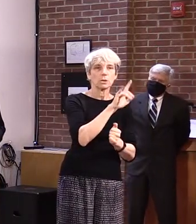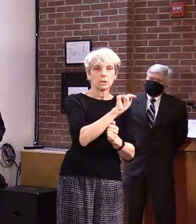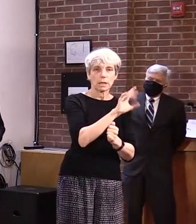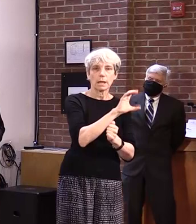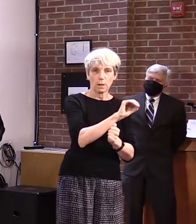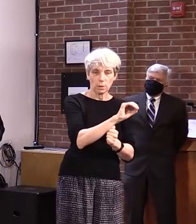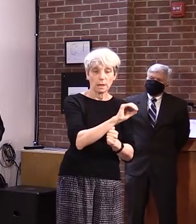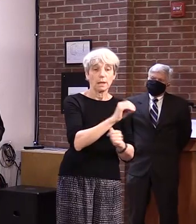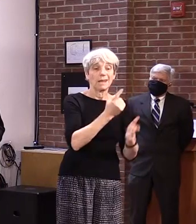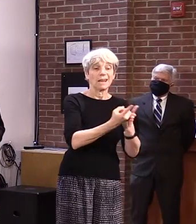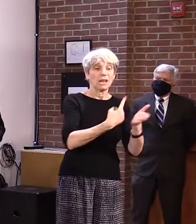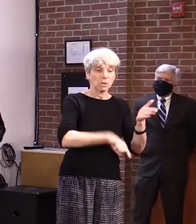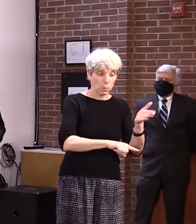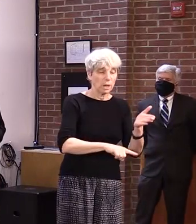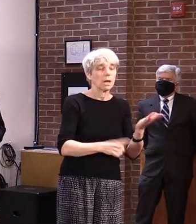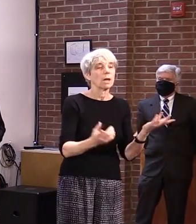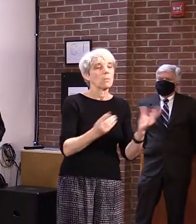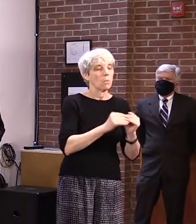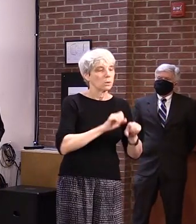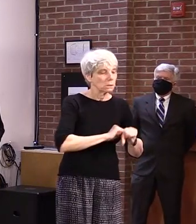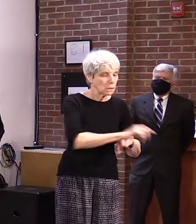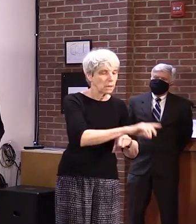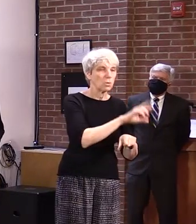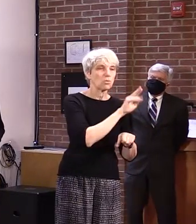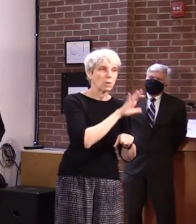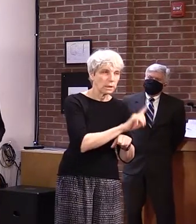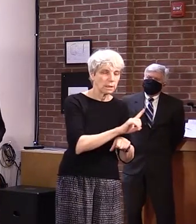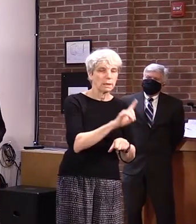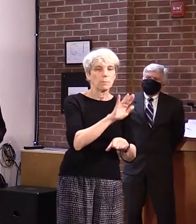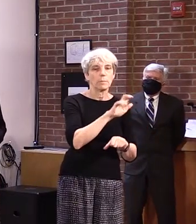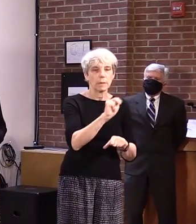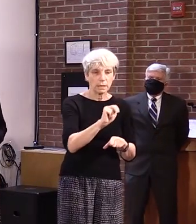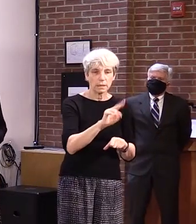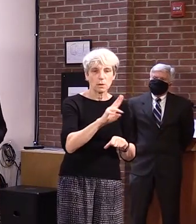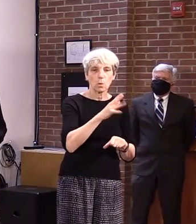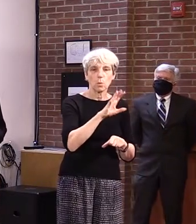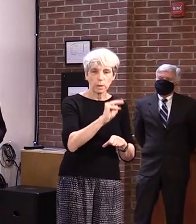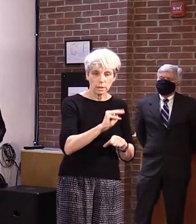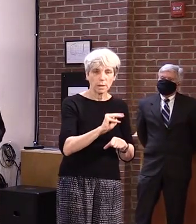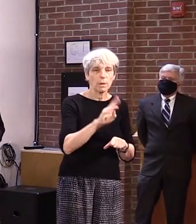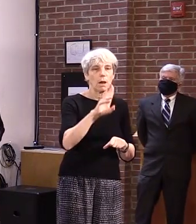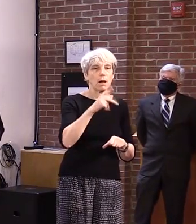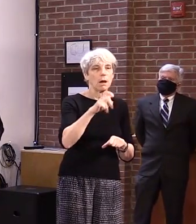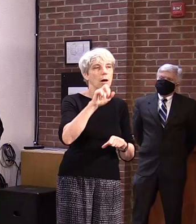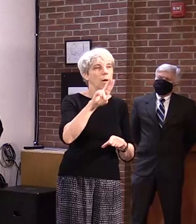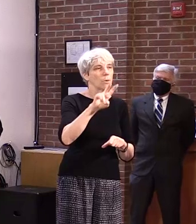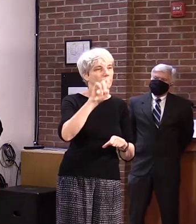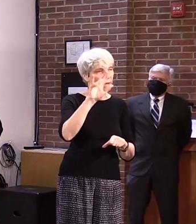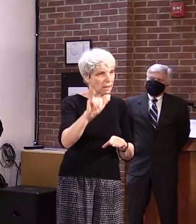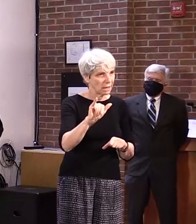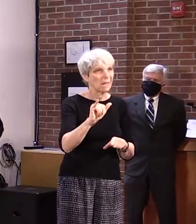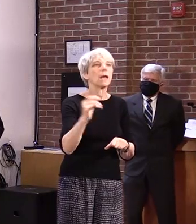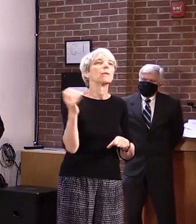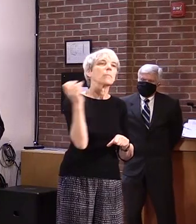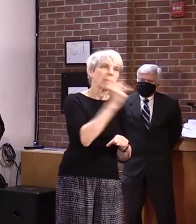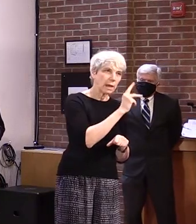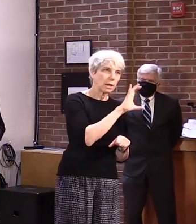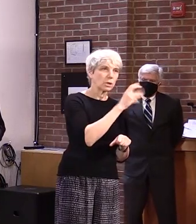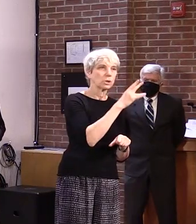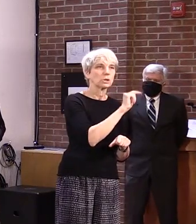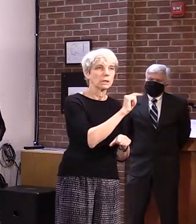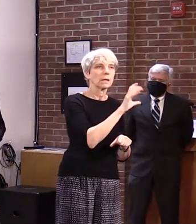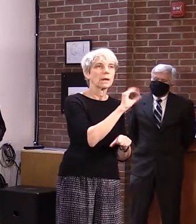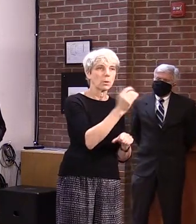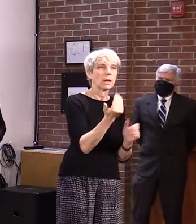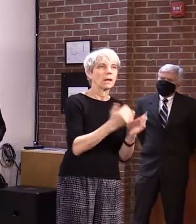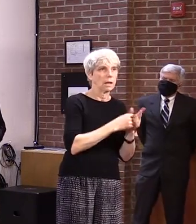next week, distributions will take place in Rutland, Bennington, Windham County, the Upper Valley, and again in Chittenden County. Here are some